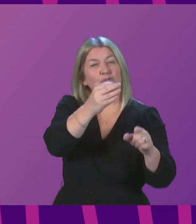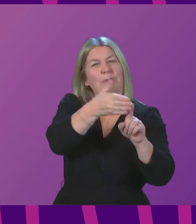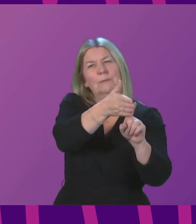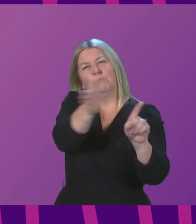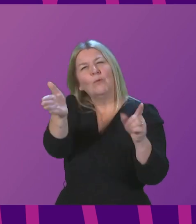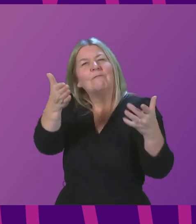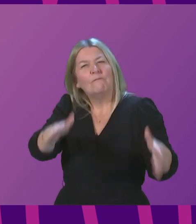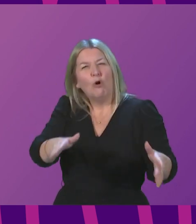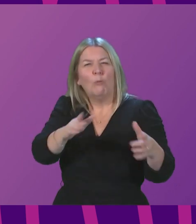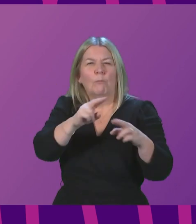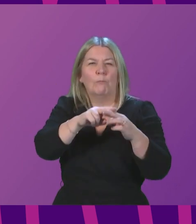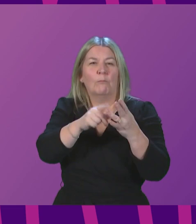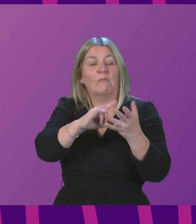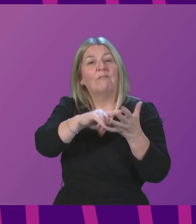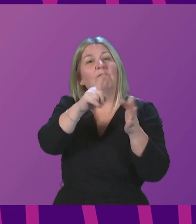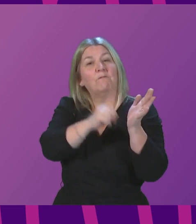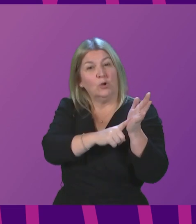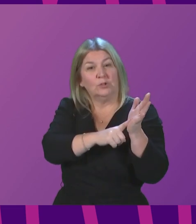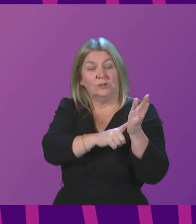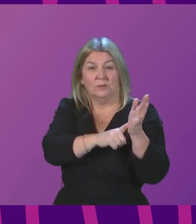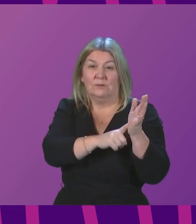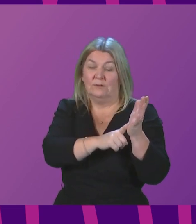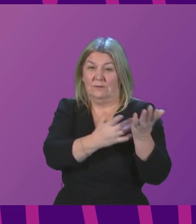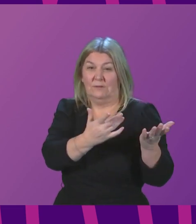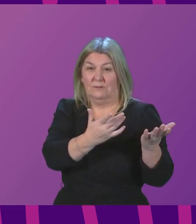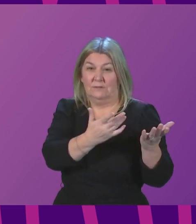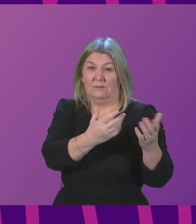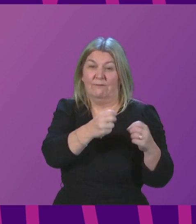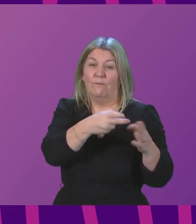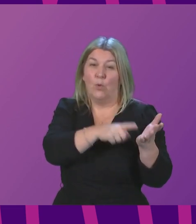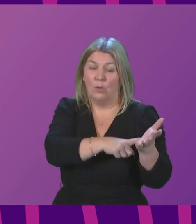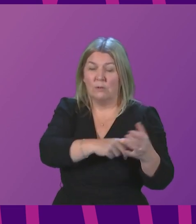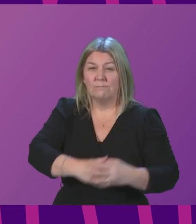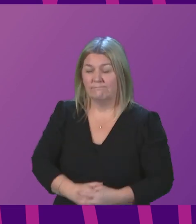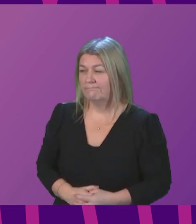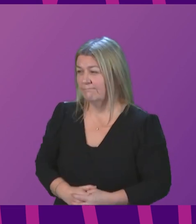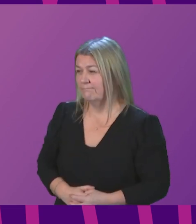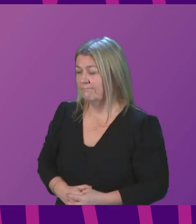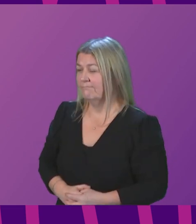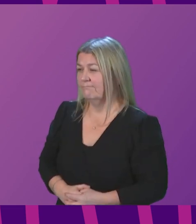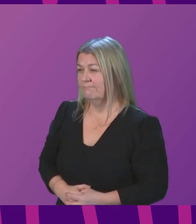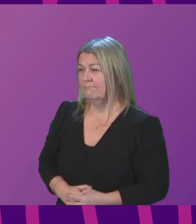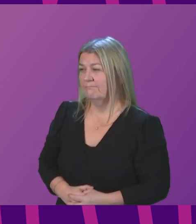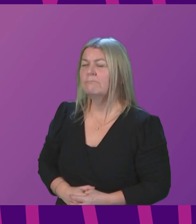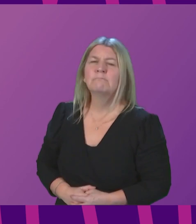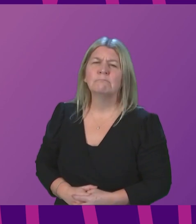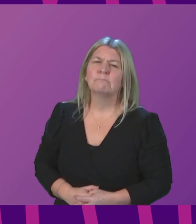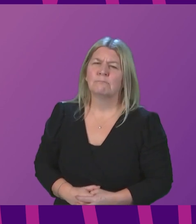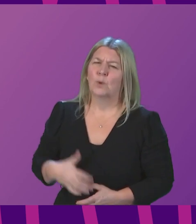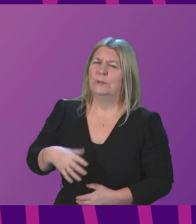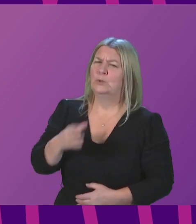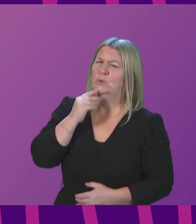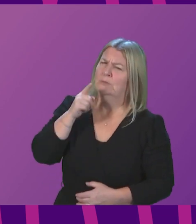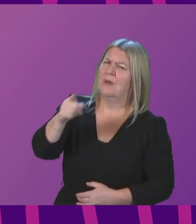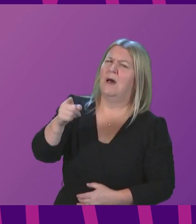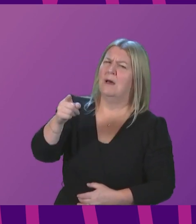fuels? First Minister. First, what we've got to do is make sure we fully exploit our renewable energy resources. Offshore